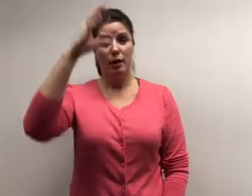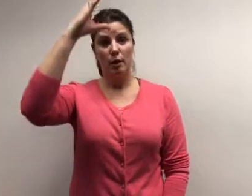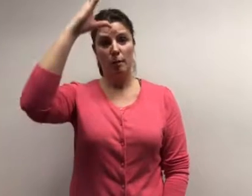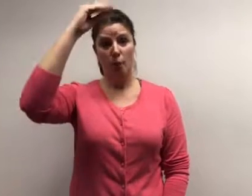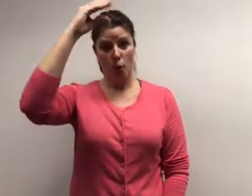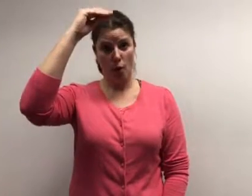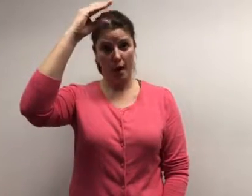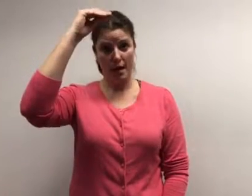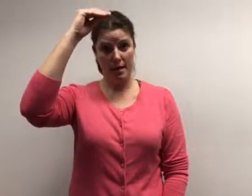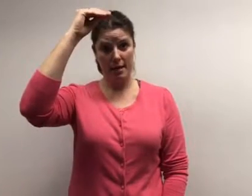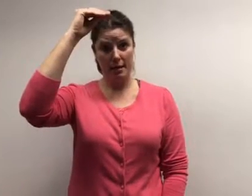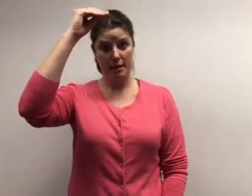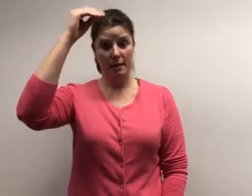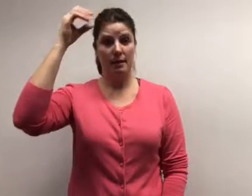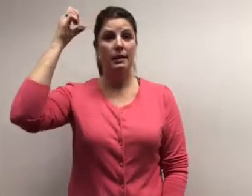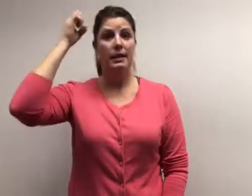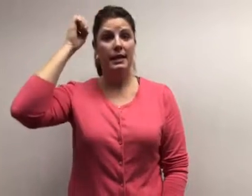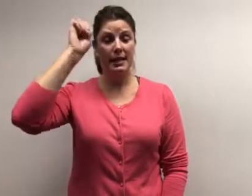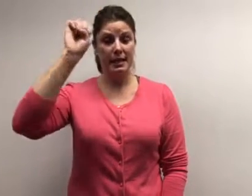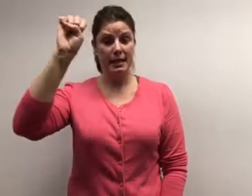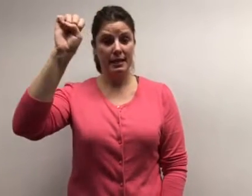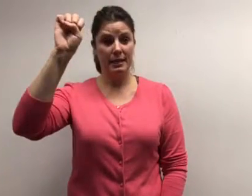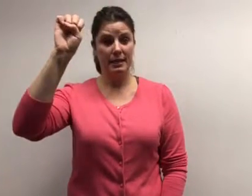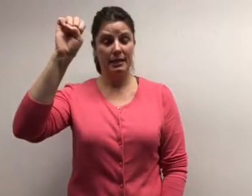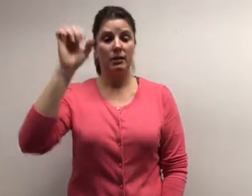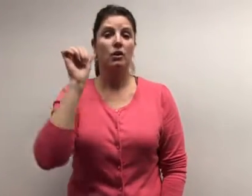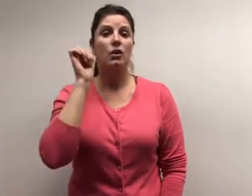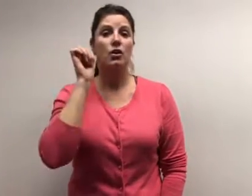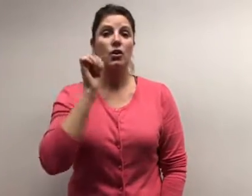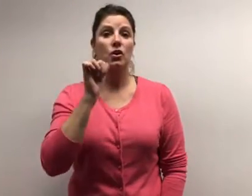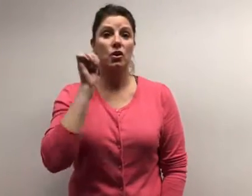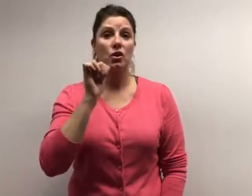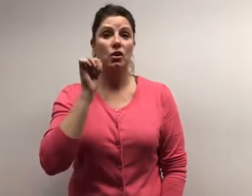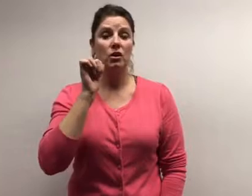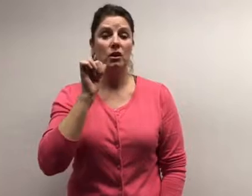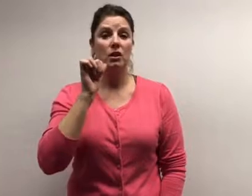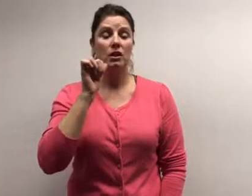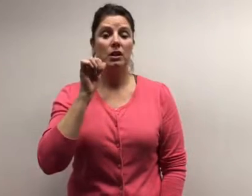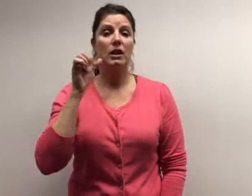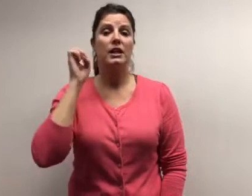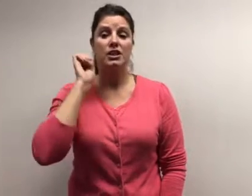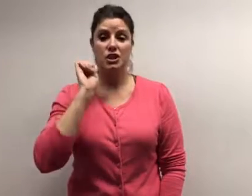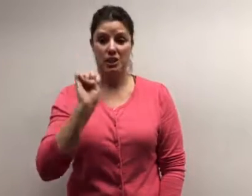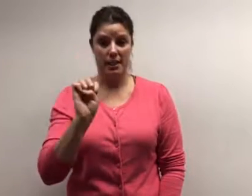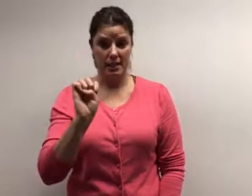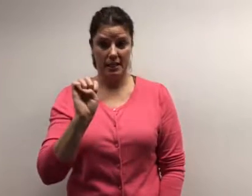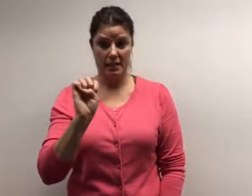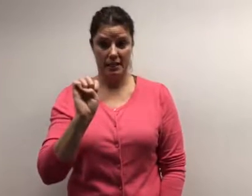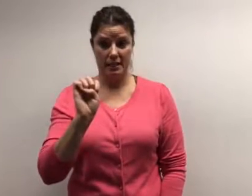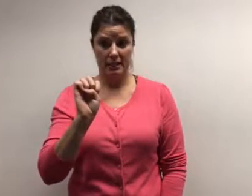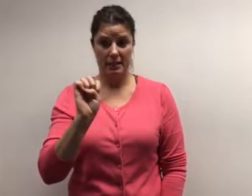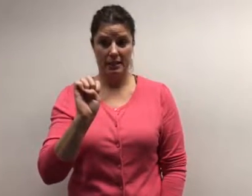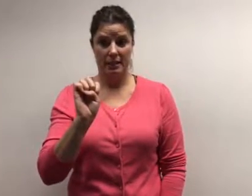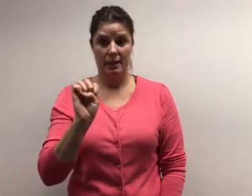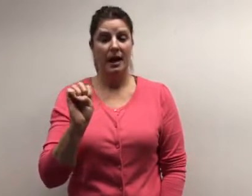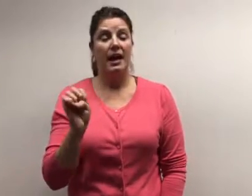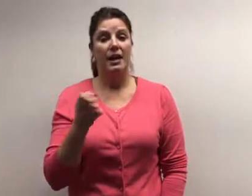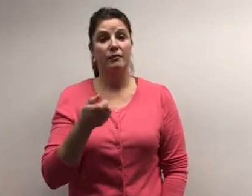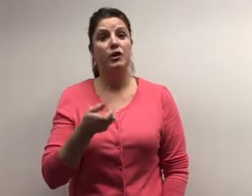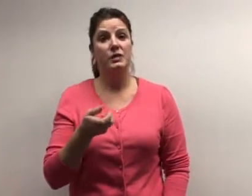boy, he, girl, she. And a few